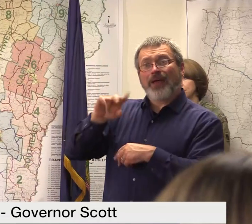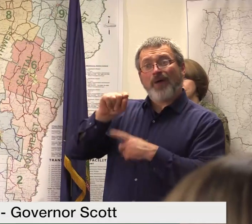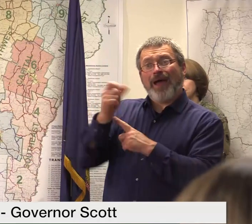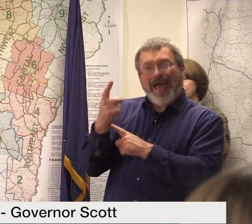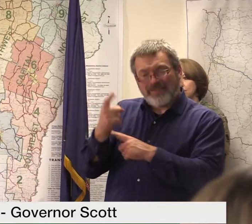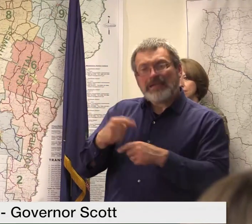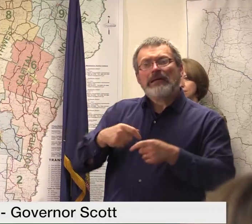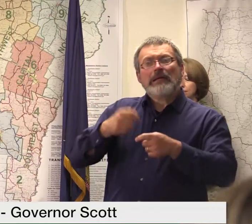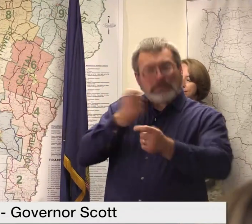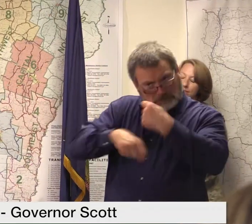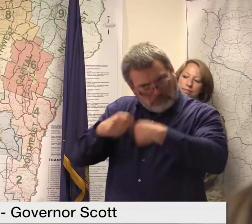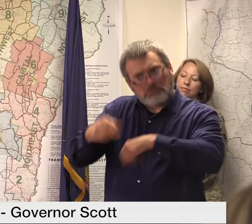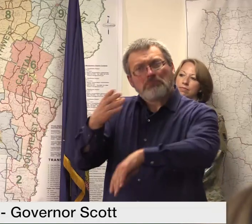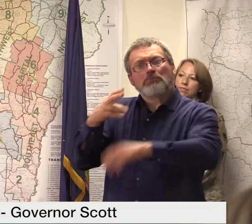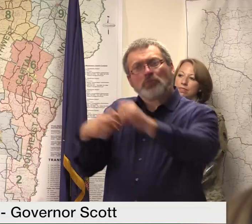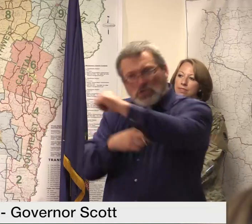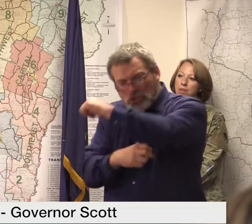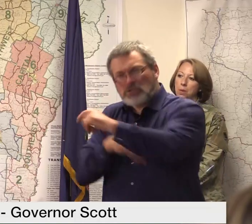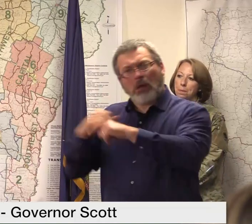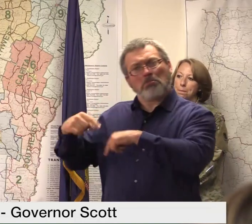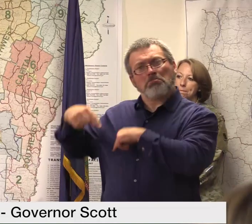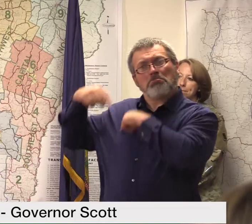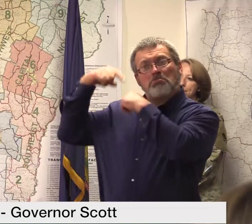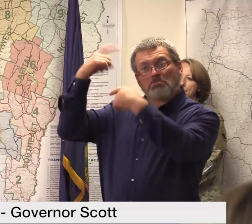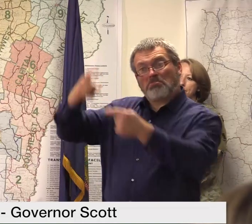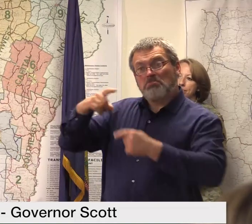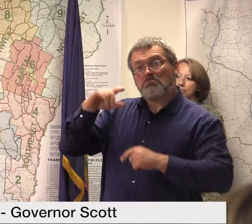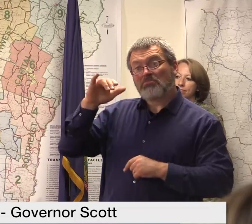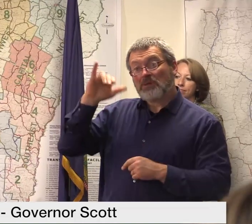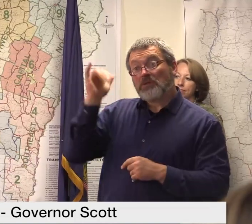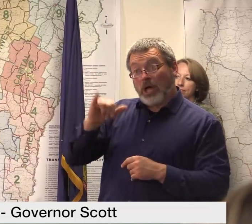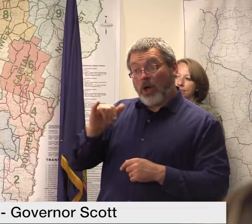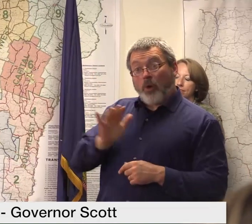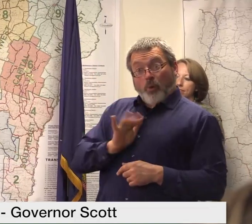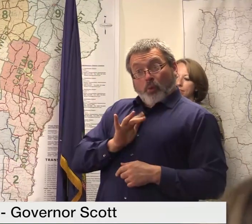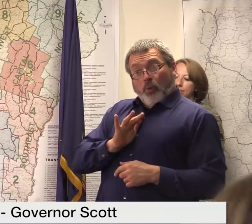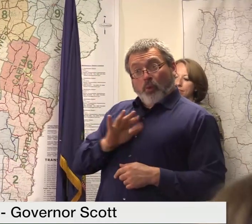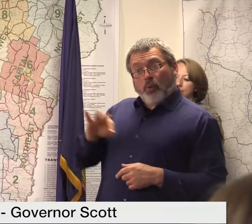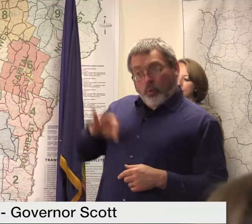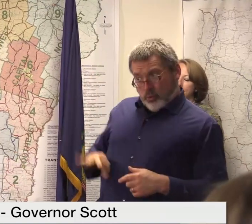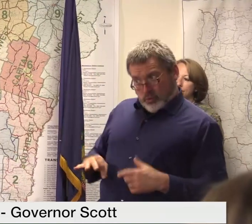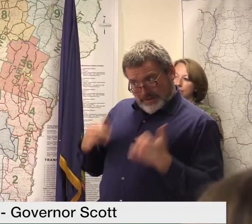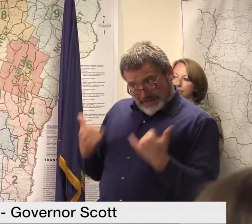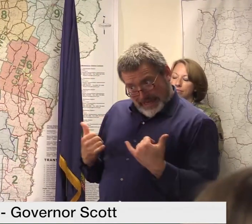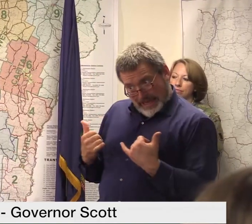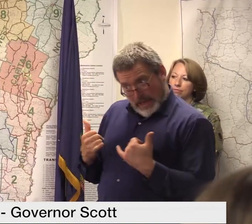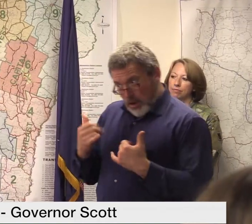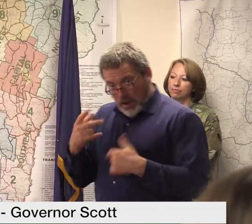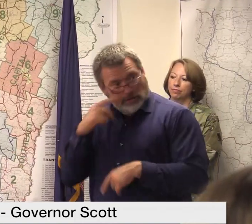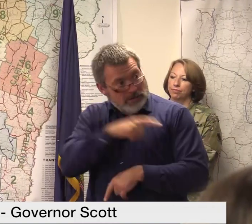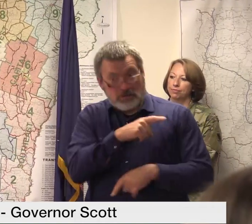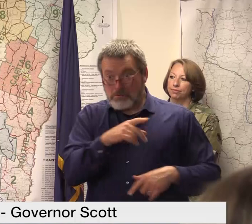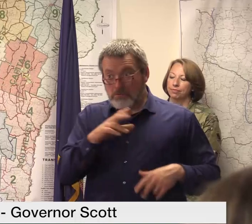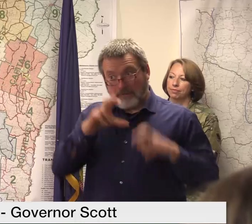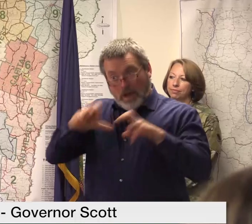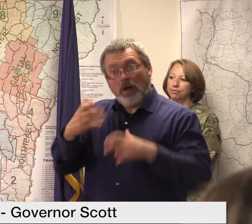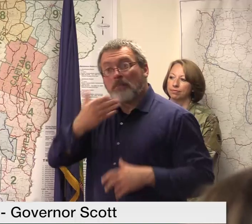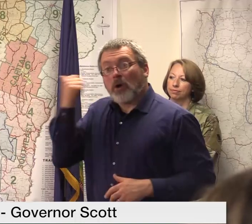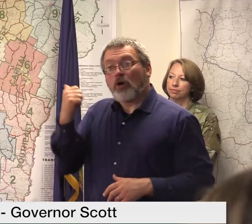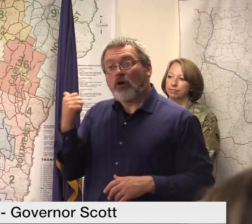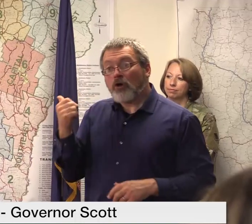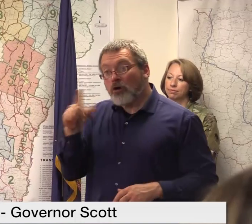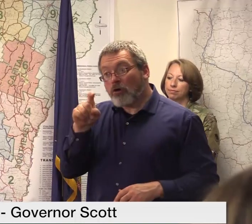difference do you think that made or was this a different type of a different dynamic I'll let the secretary answer part of that but I know from